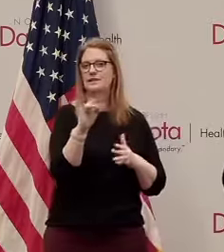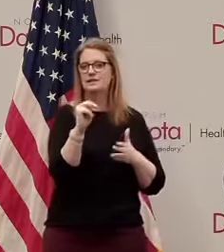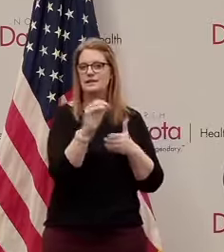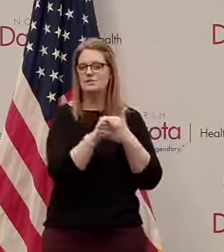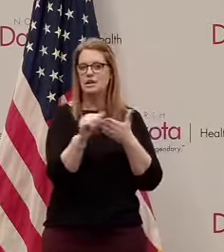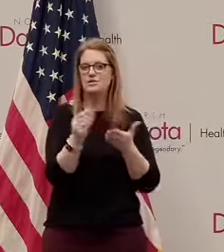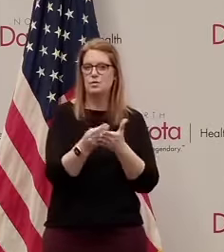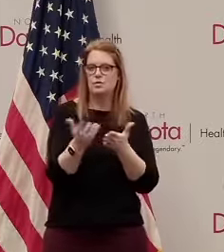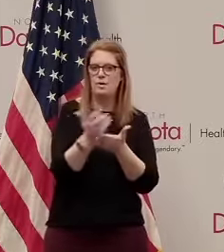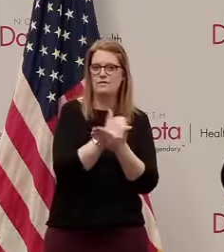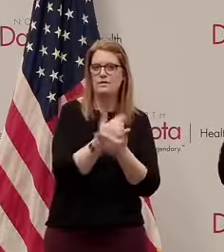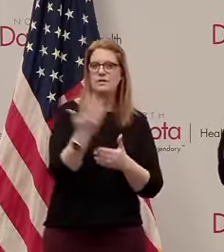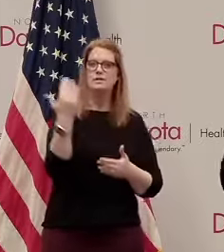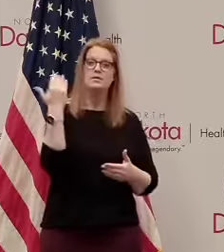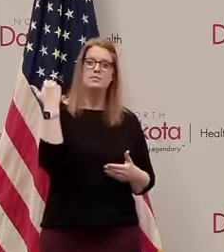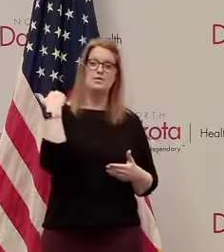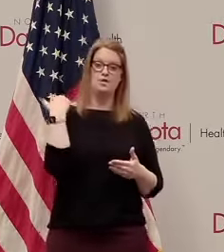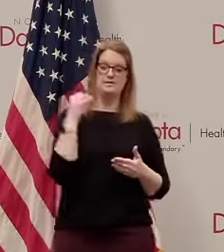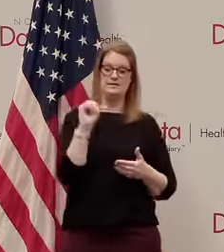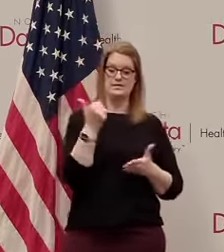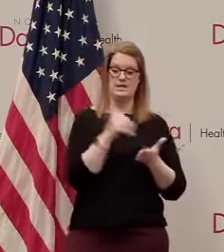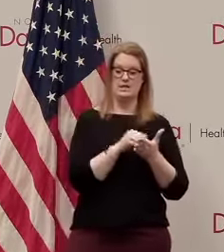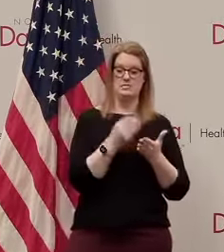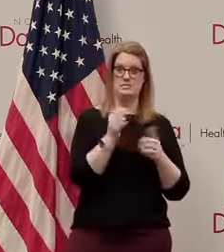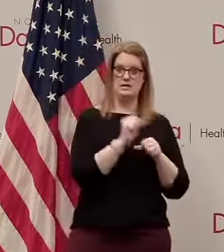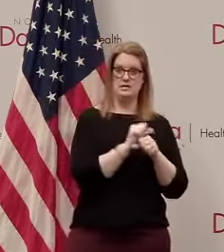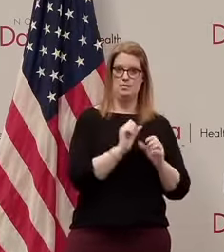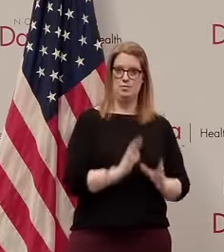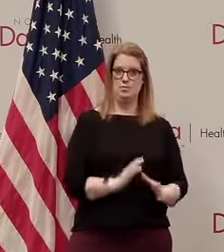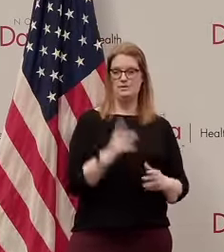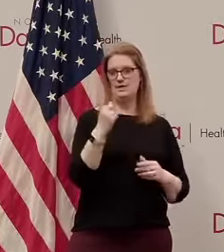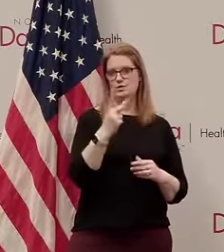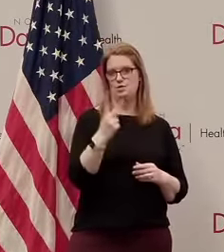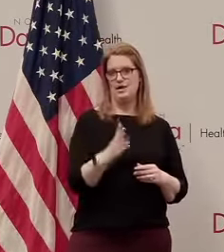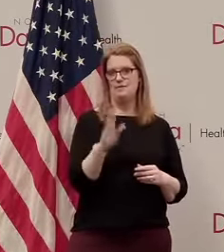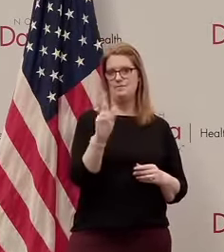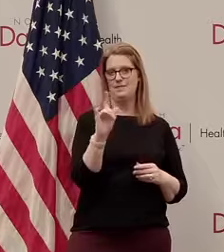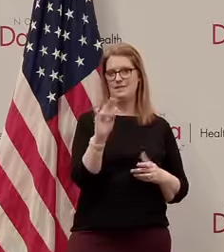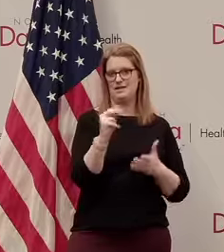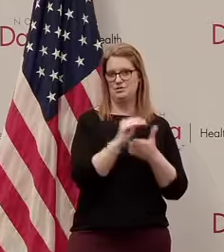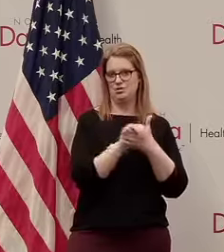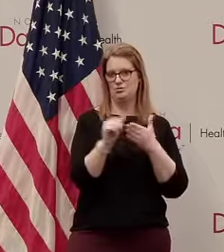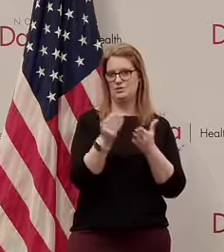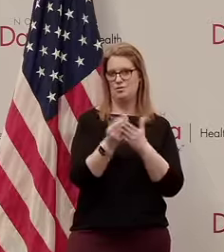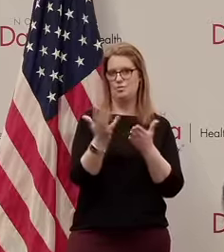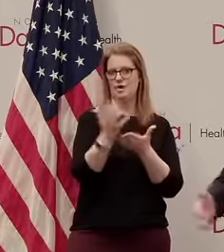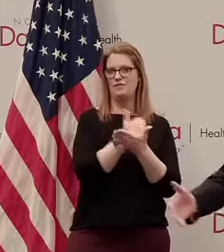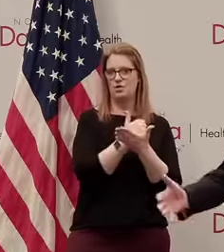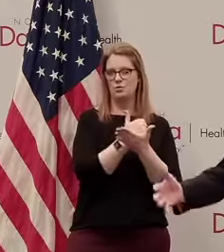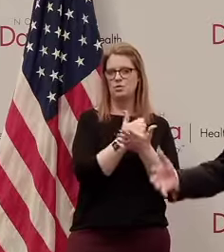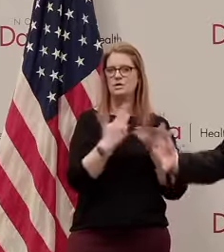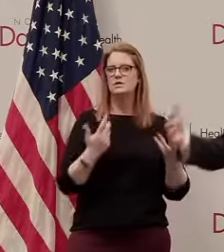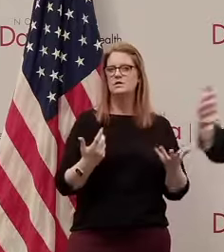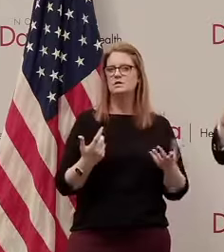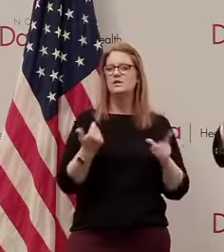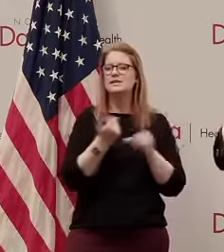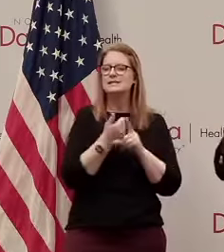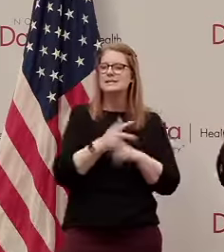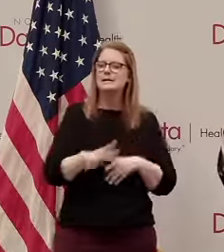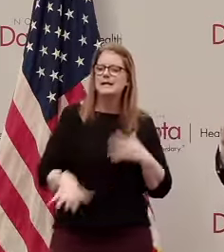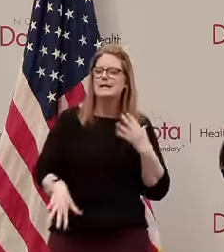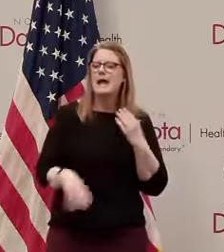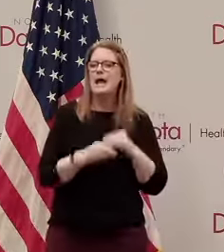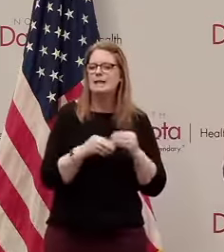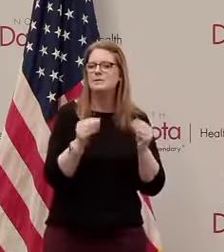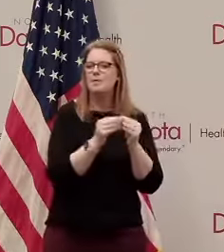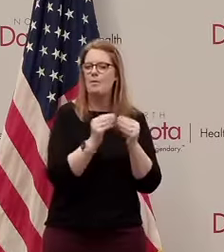previously it was ten thousand employees and and uh two and a half billion dollars in revenue so so just it just includes encompasses a